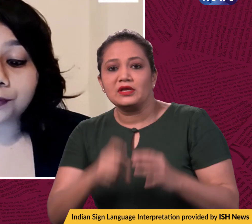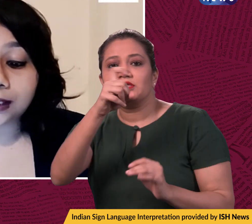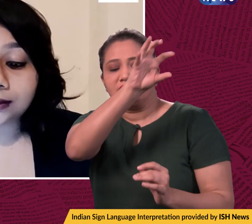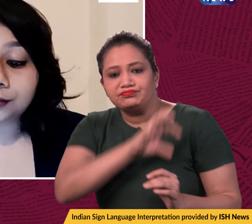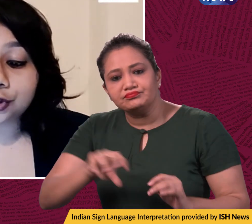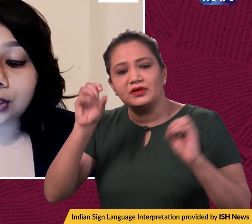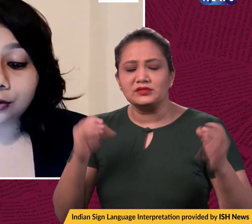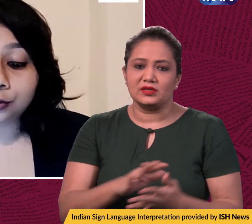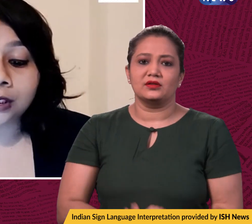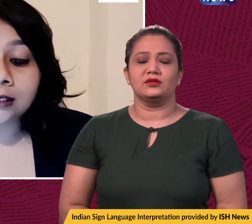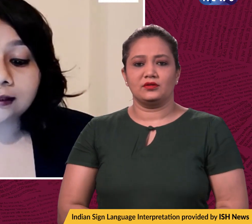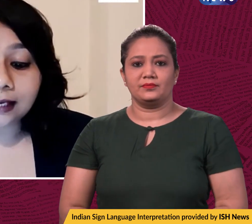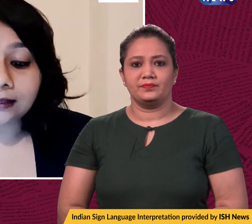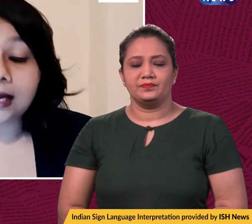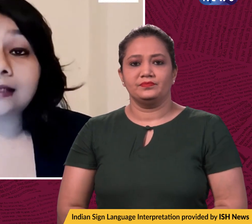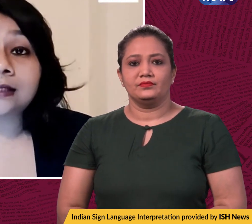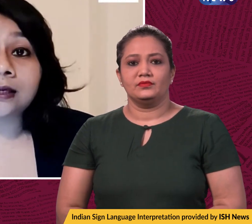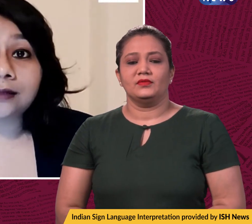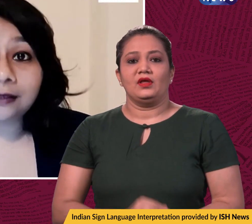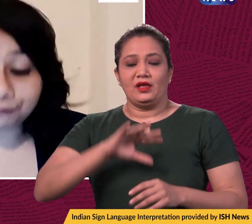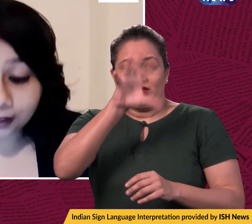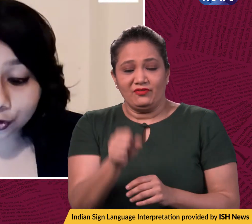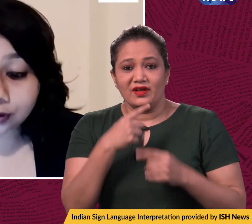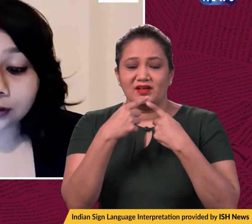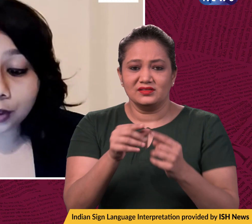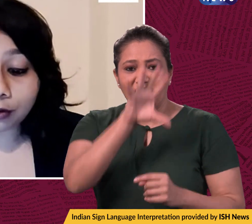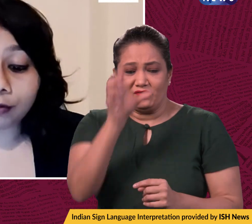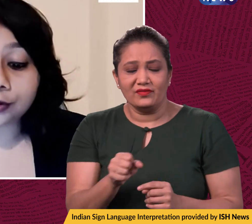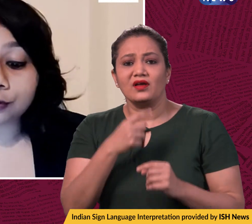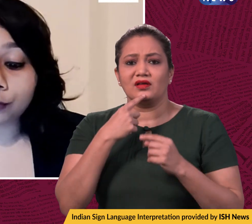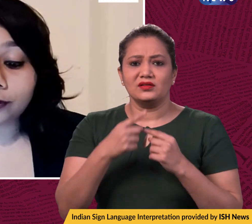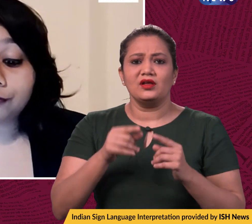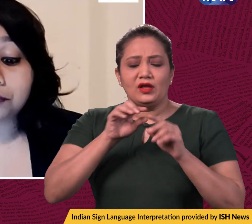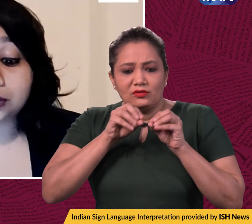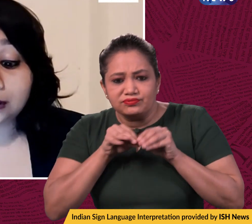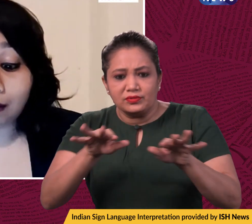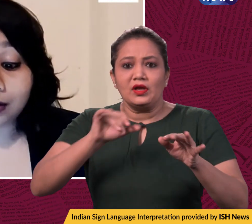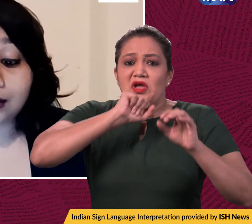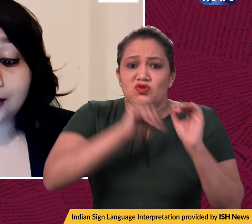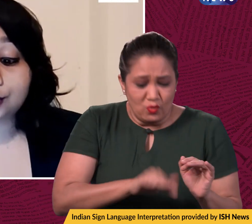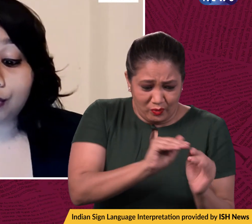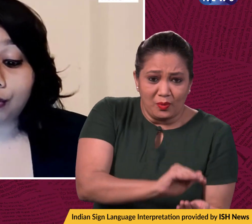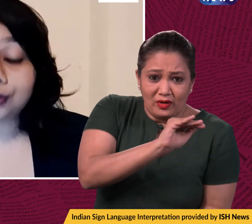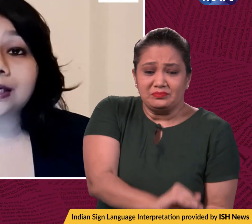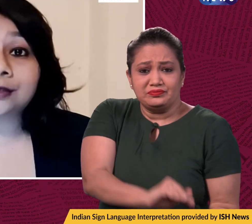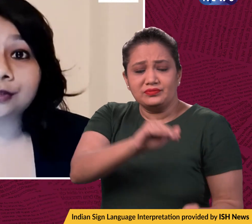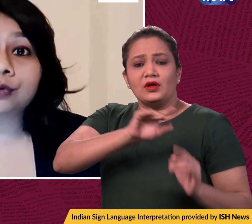top scientist, Michelle Groot, said that the infections were also moving from the younger age cohort into